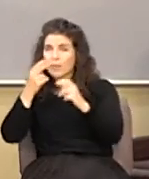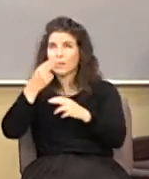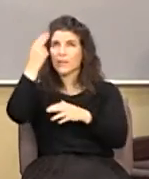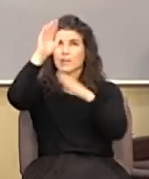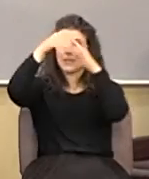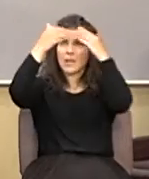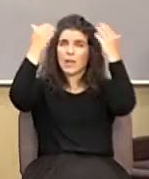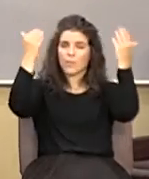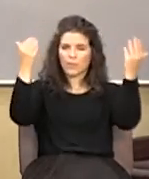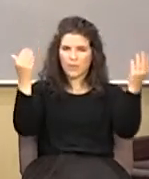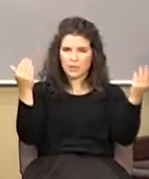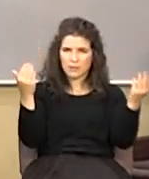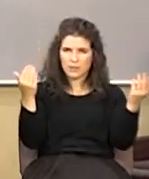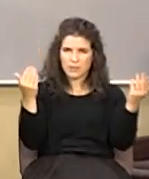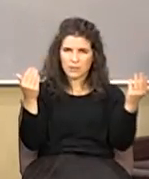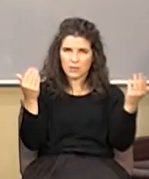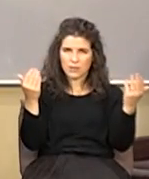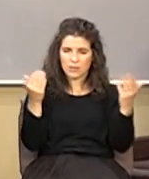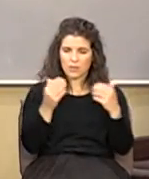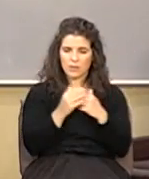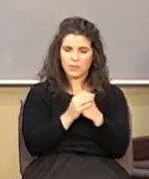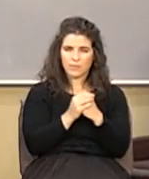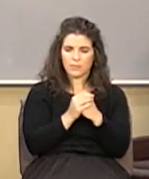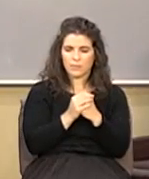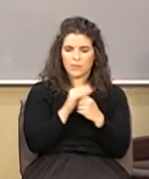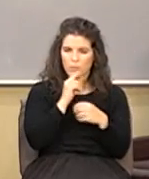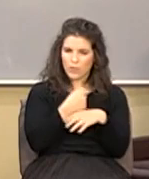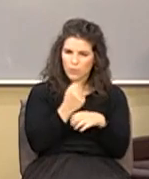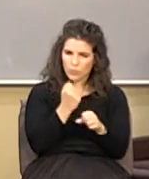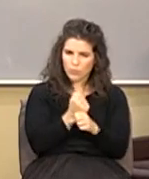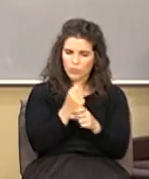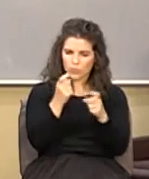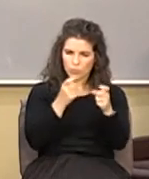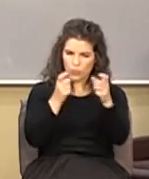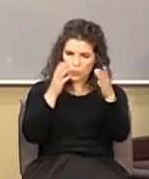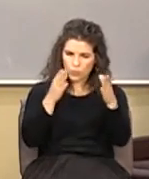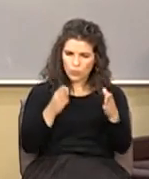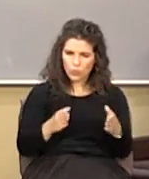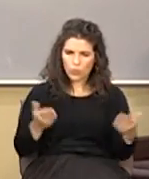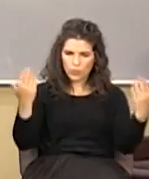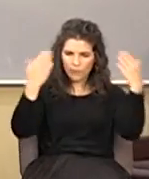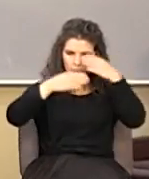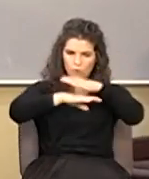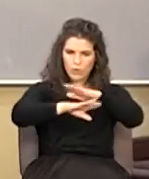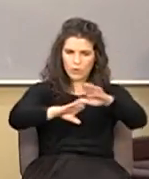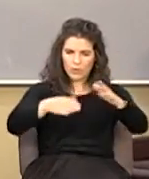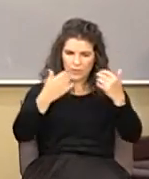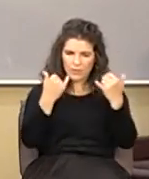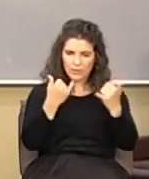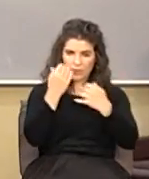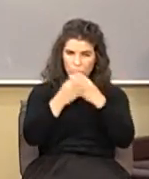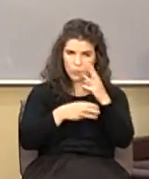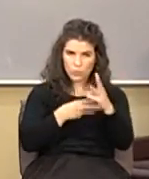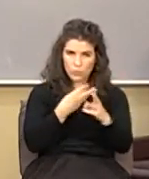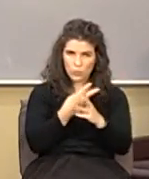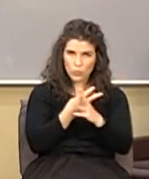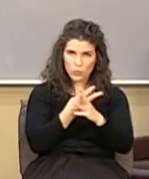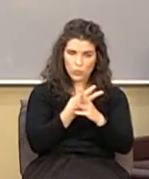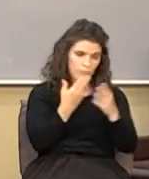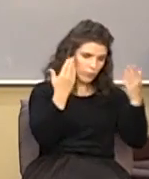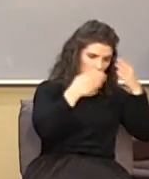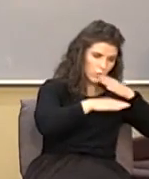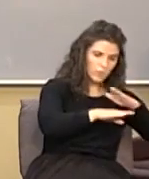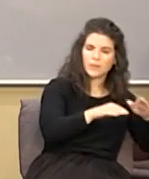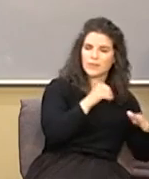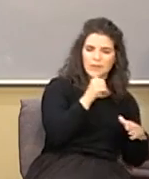wickedness that produces the rulers of the darkness of this world. The darkness is the darkness of